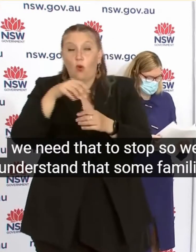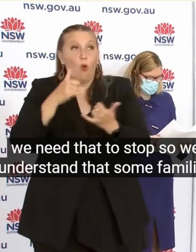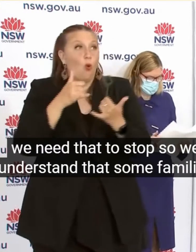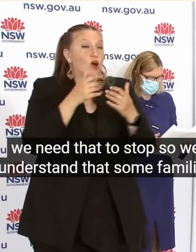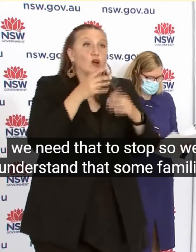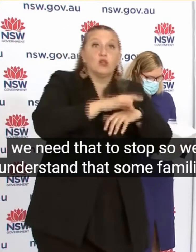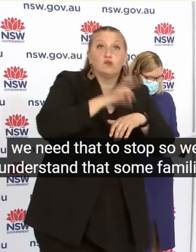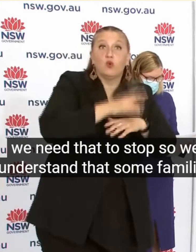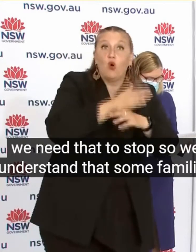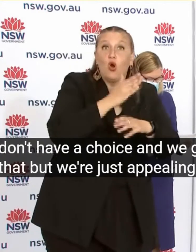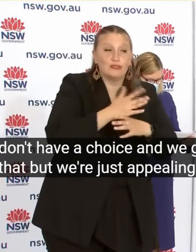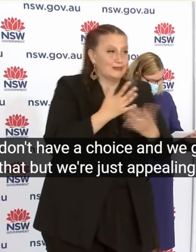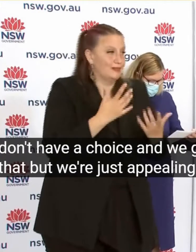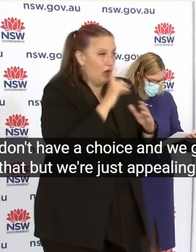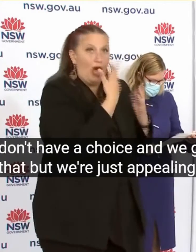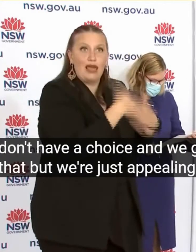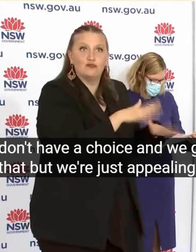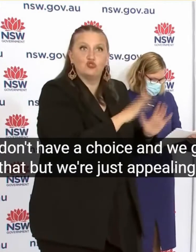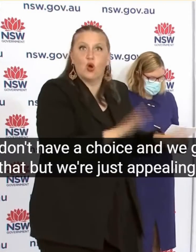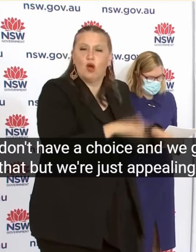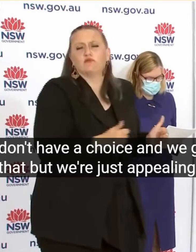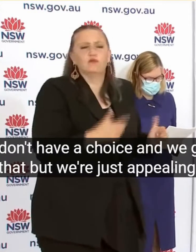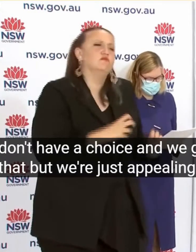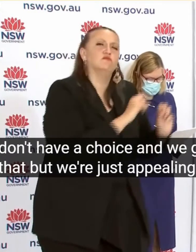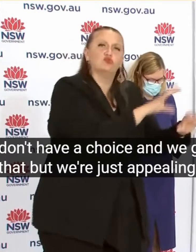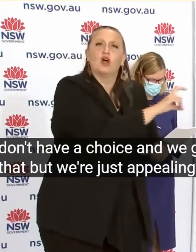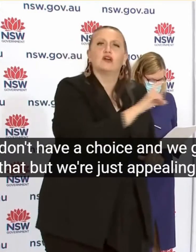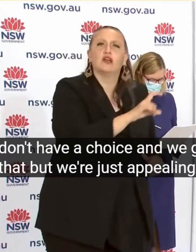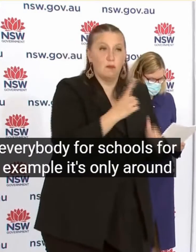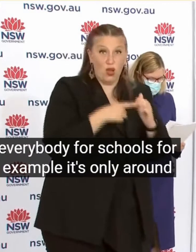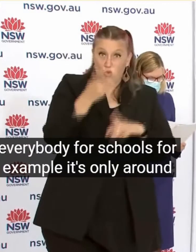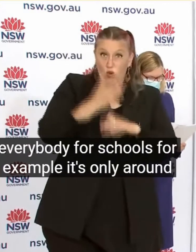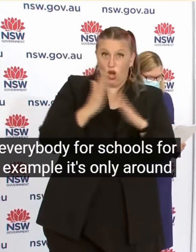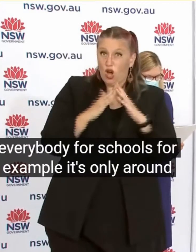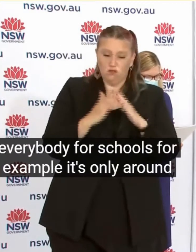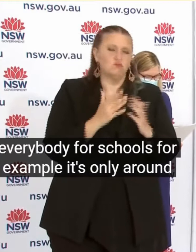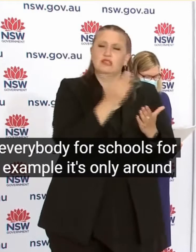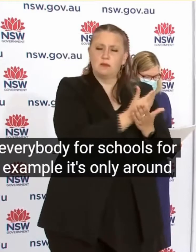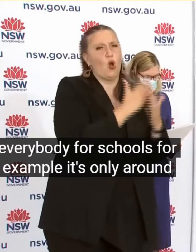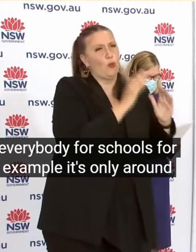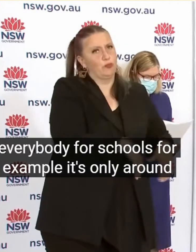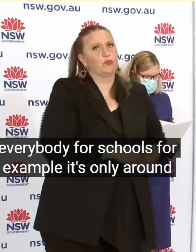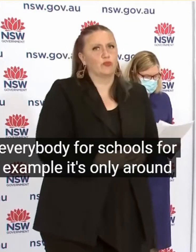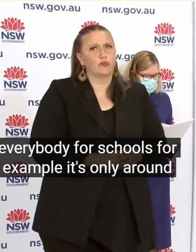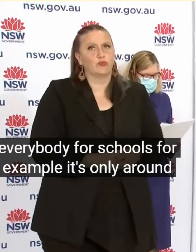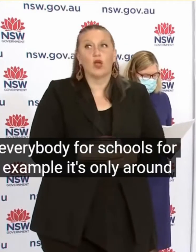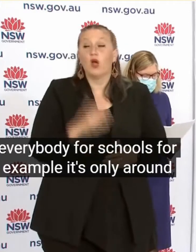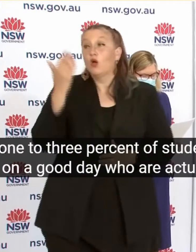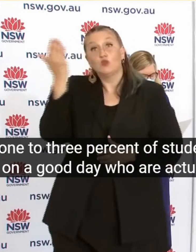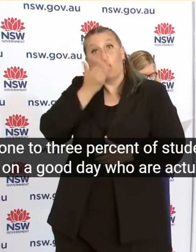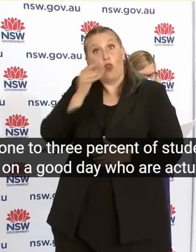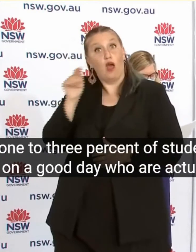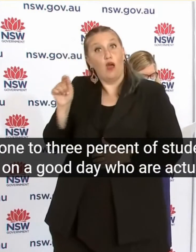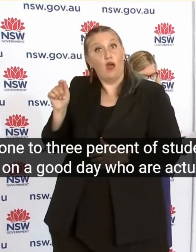And we get that But we're just appealing to everybody For schools, for example It's only around 1-3% of students on a good day Who are actually